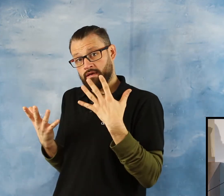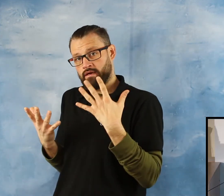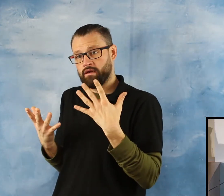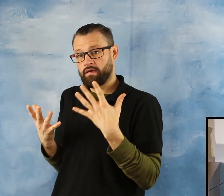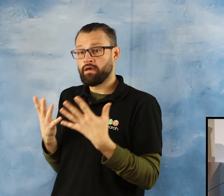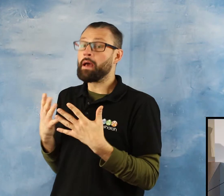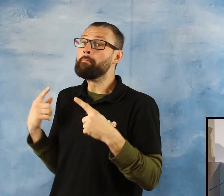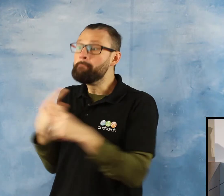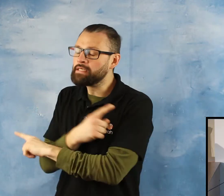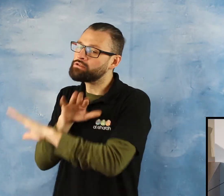house